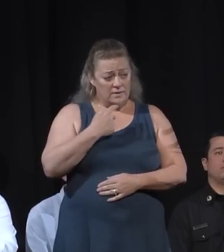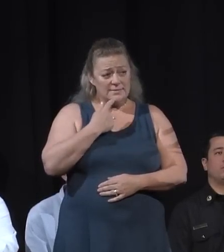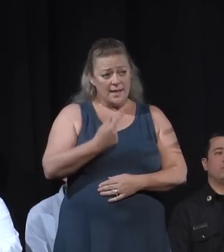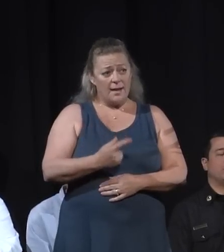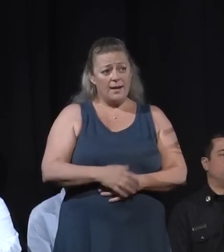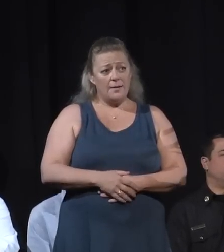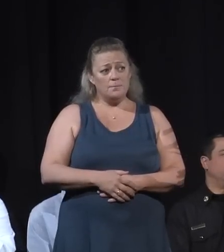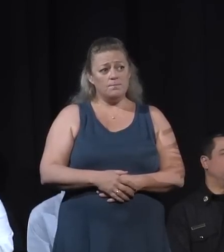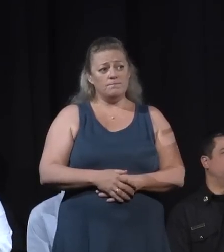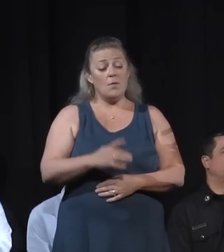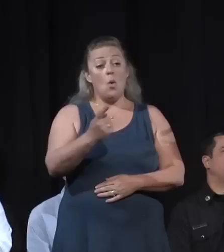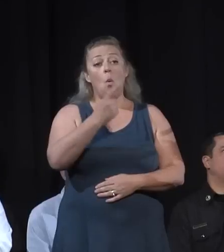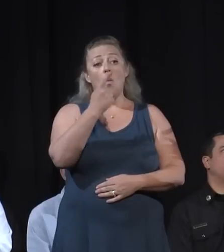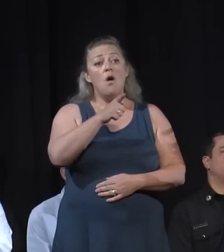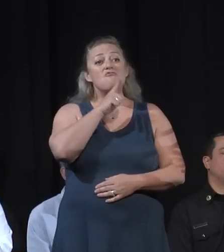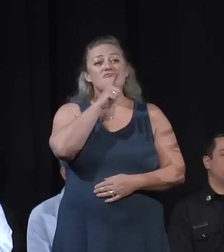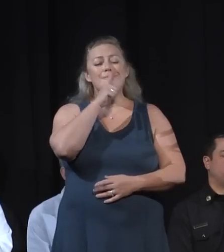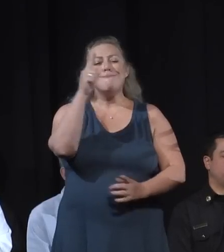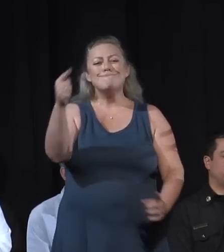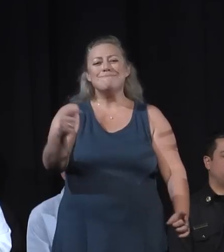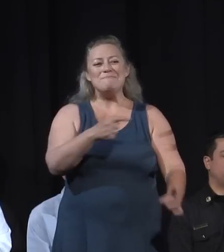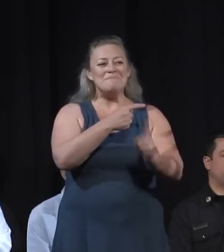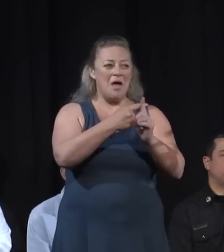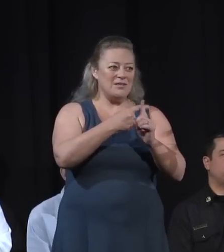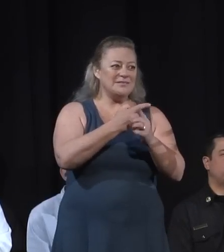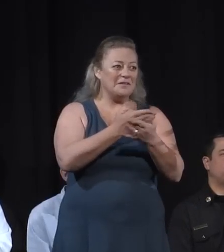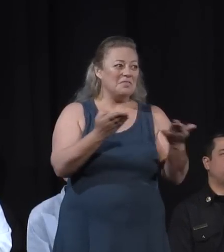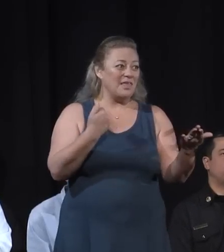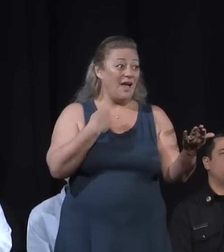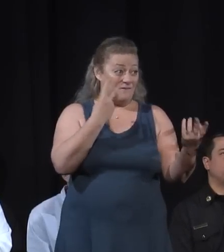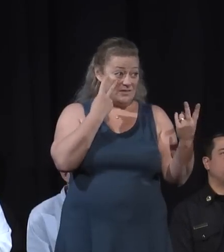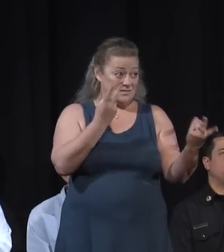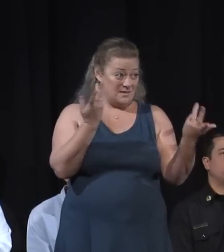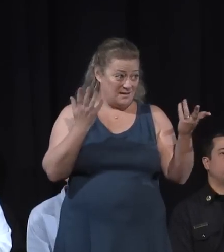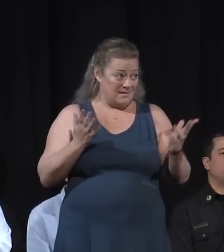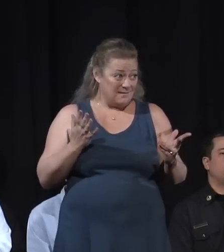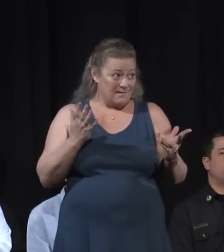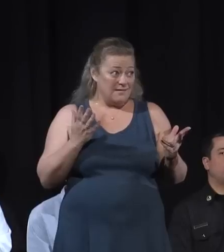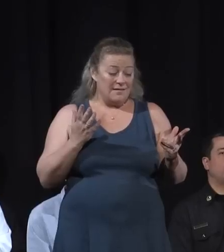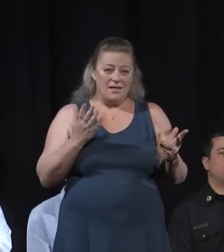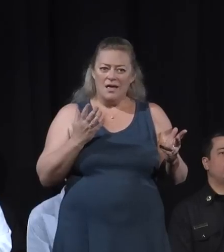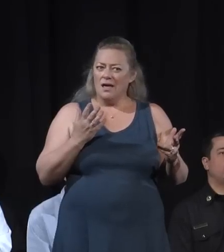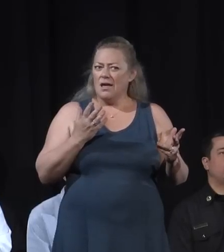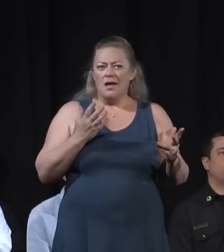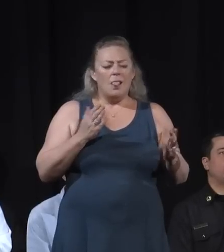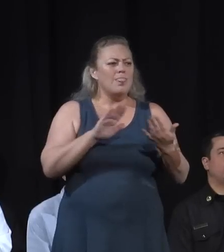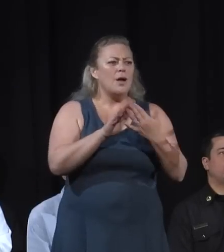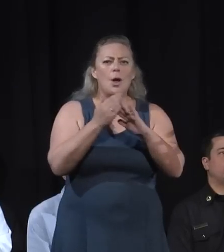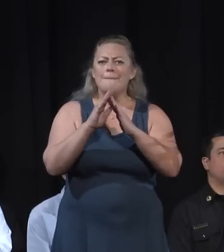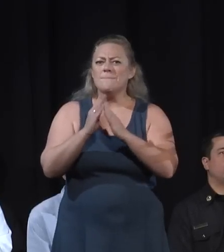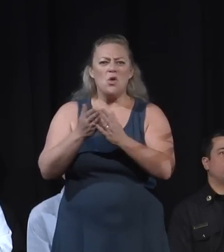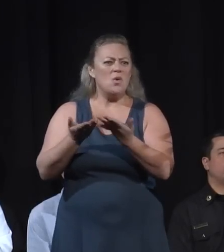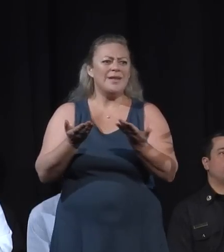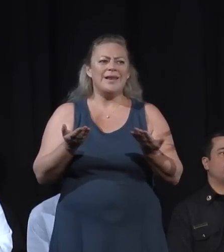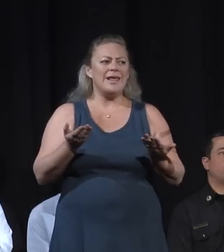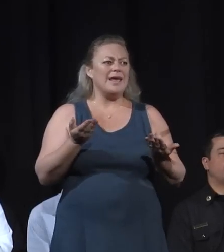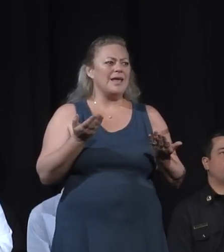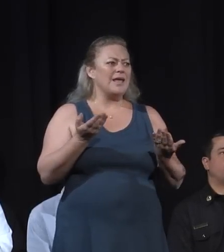one really positive thing that I have seen is the goodness of the community and people